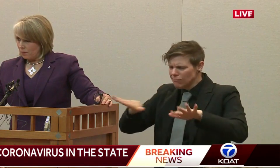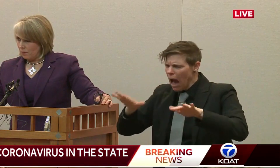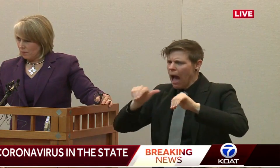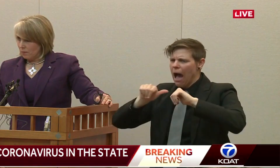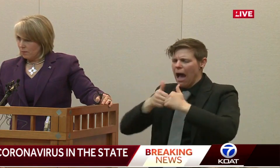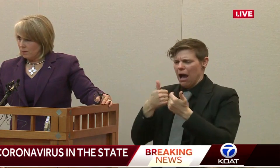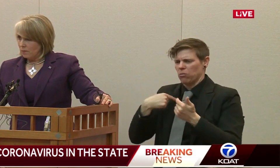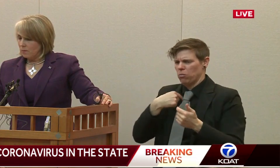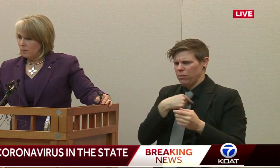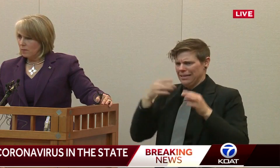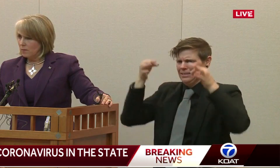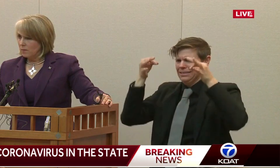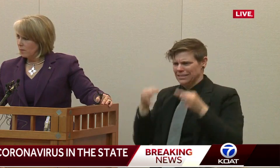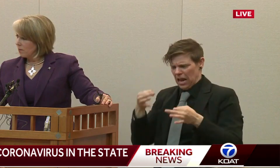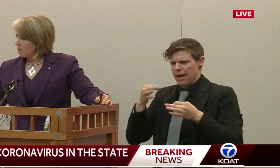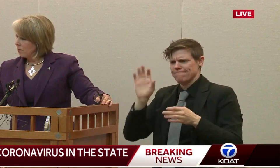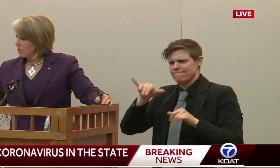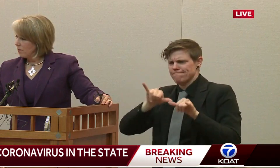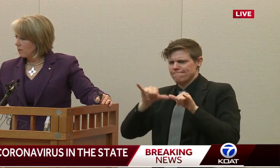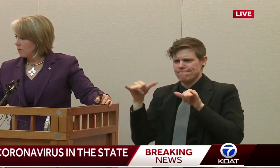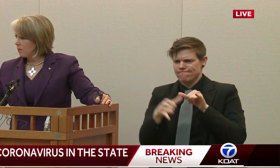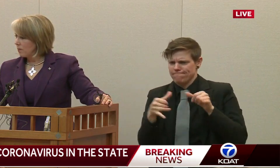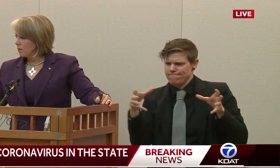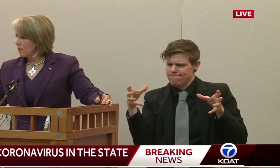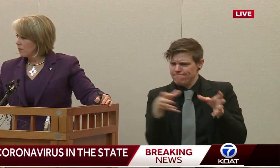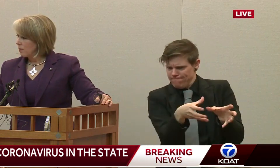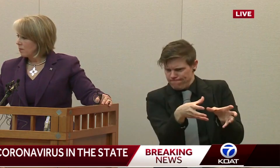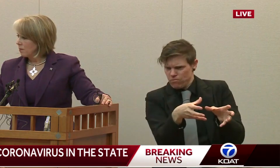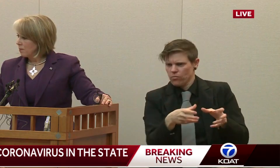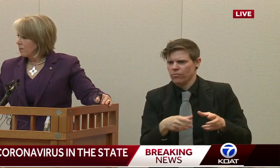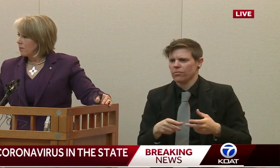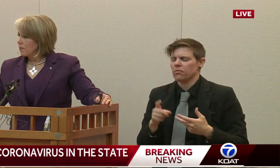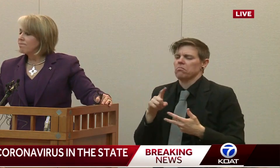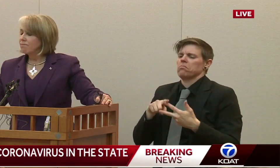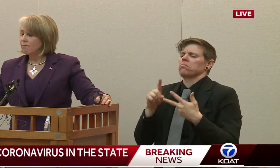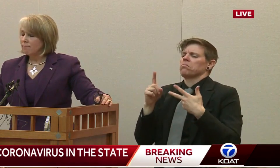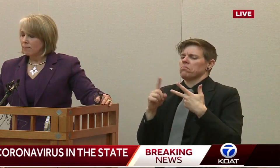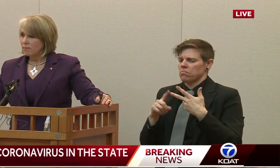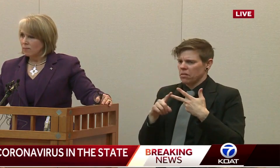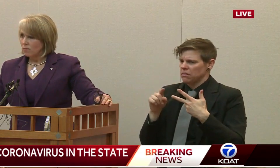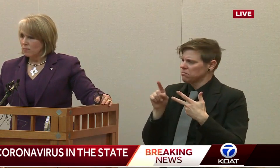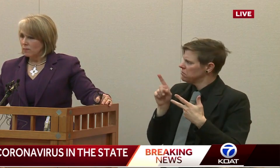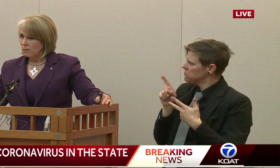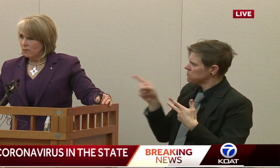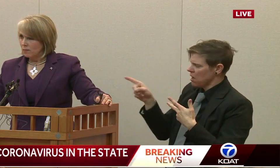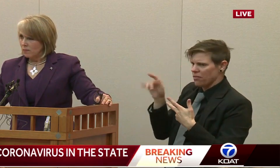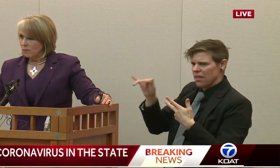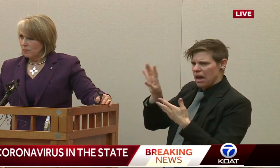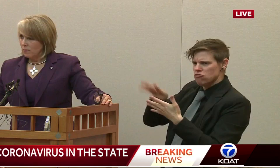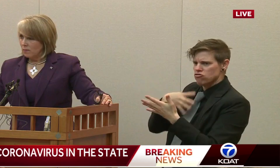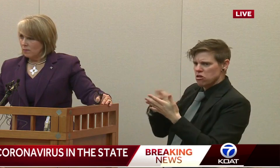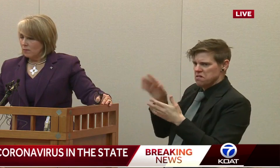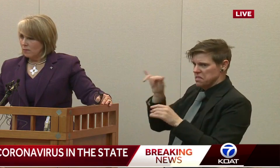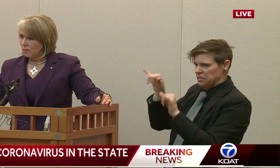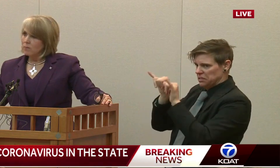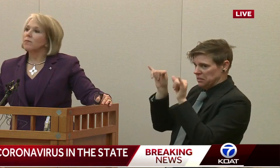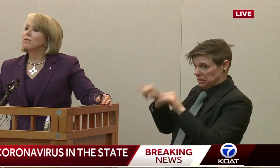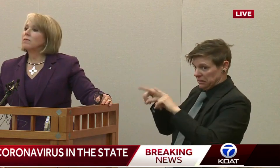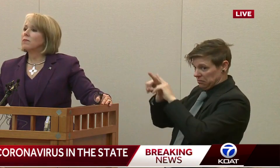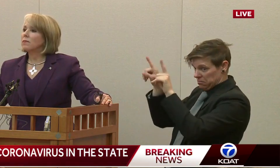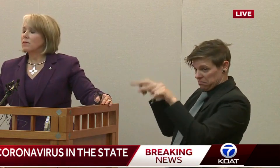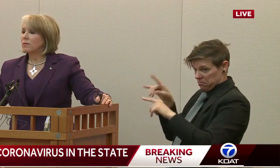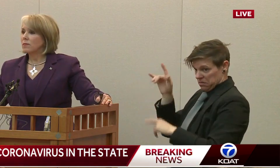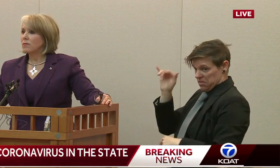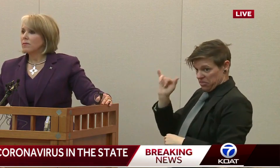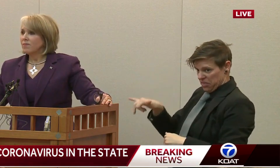there's a line in here on this graph about system capacity. People are starting to ask